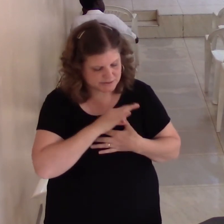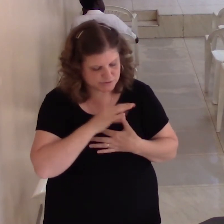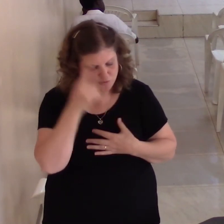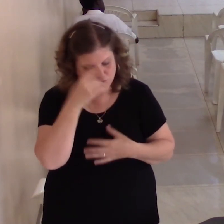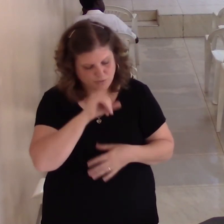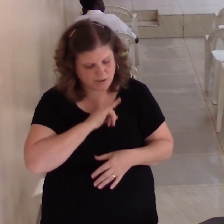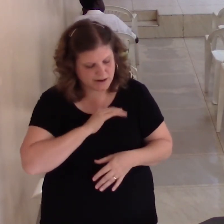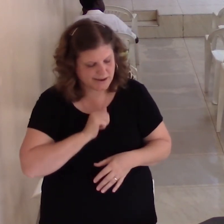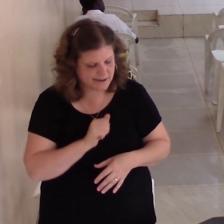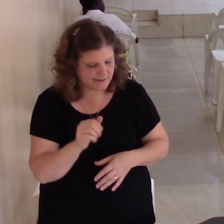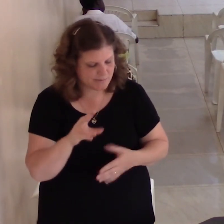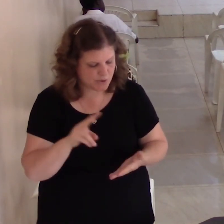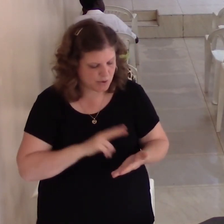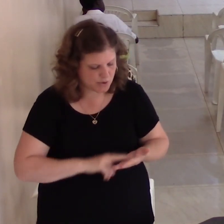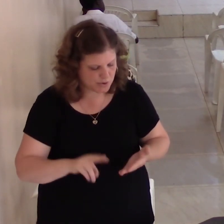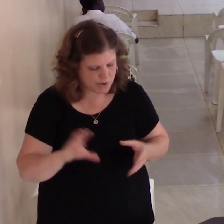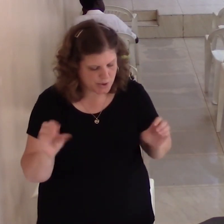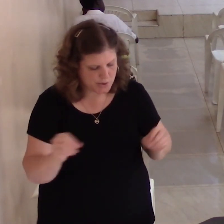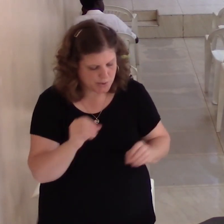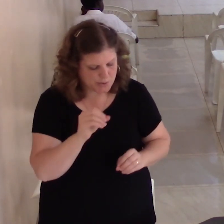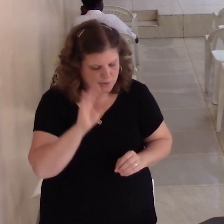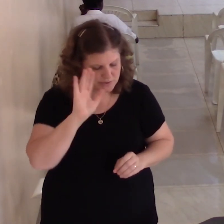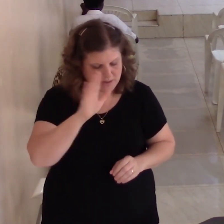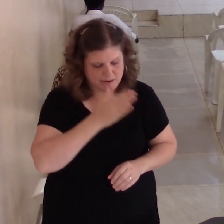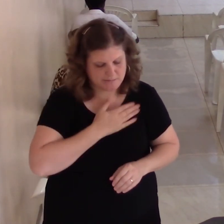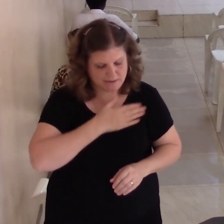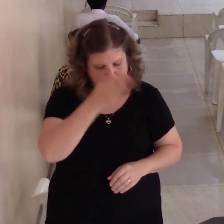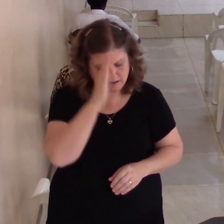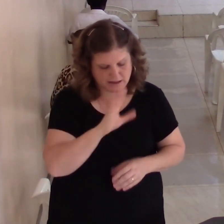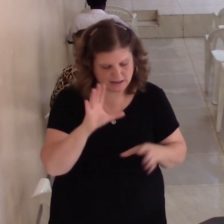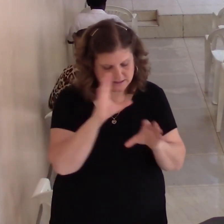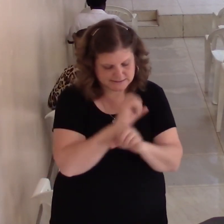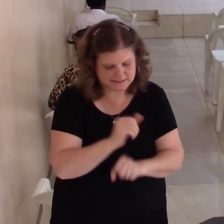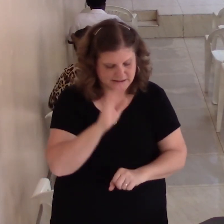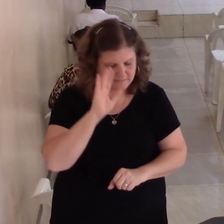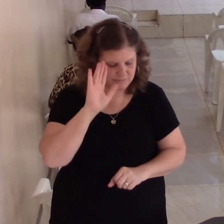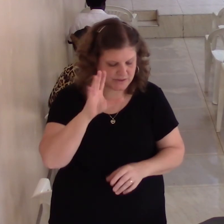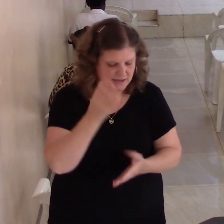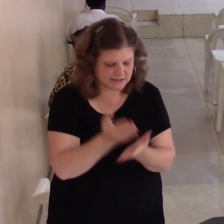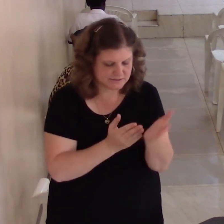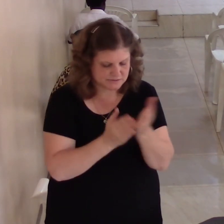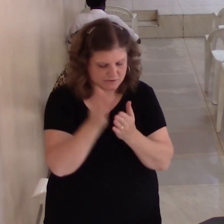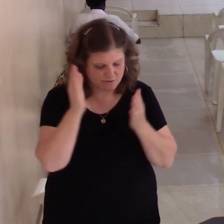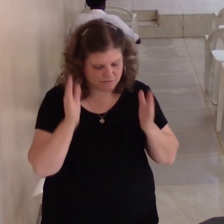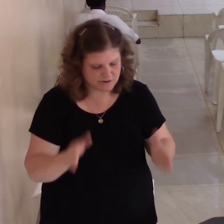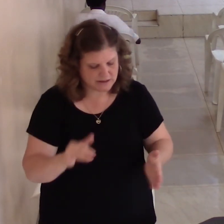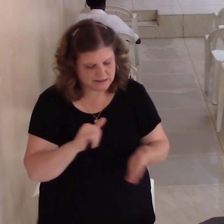oh my God save my servant that trusted me he said God I fear was right